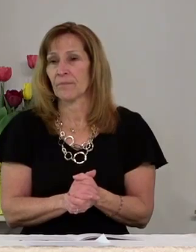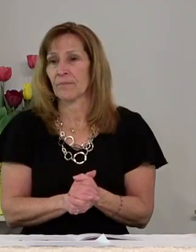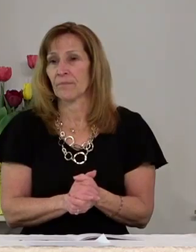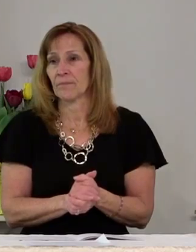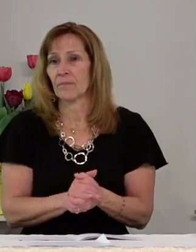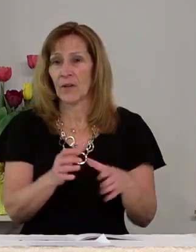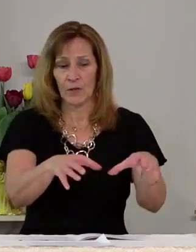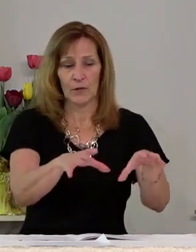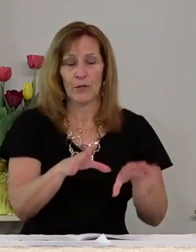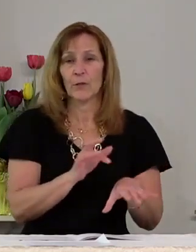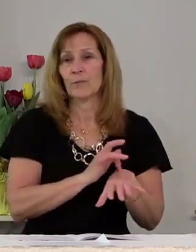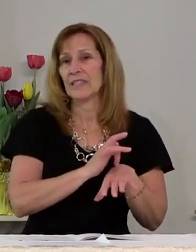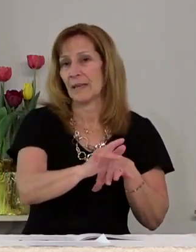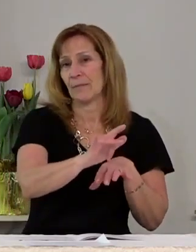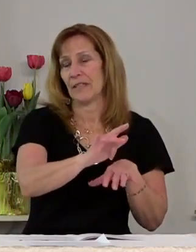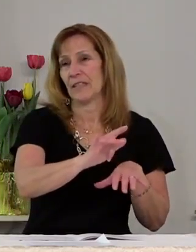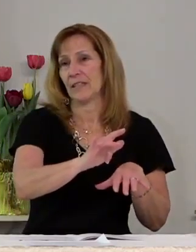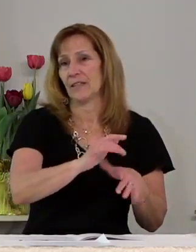the tomb is empty